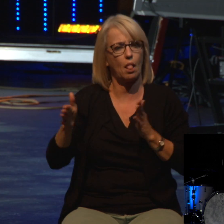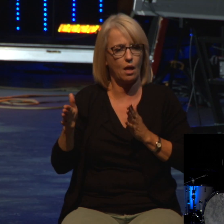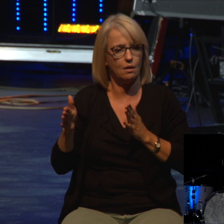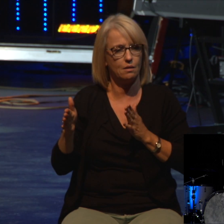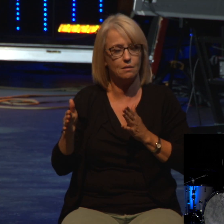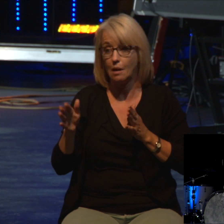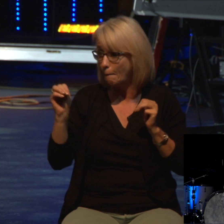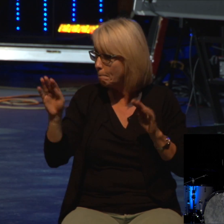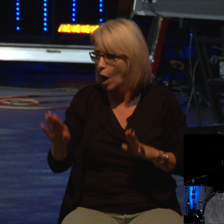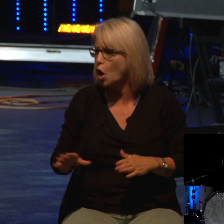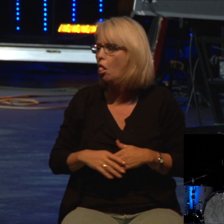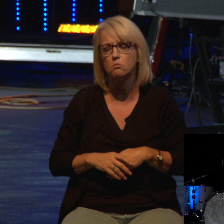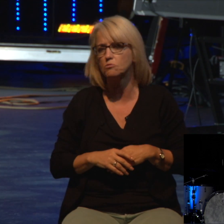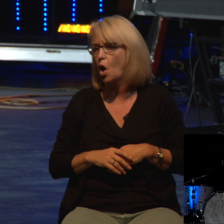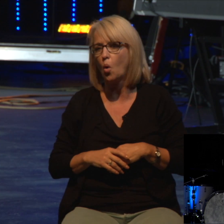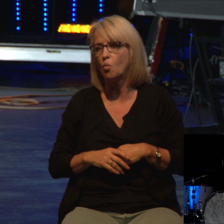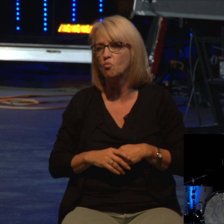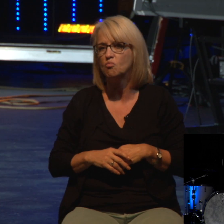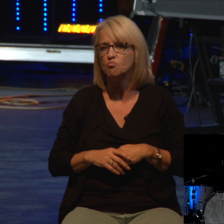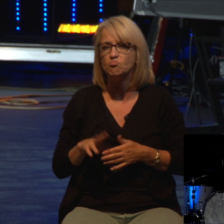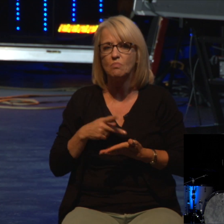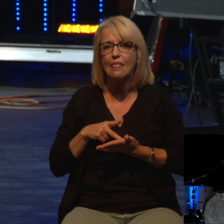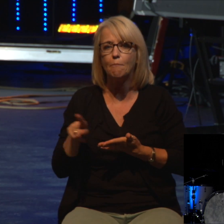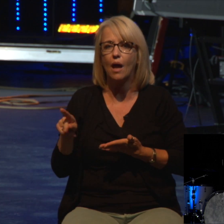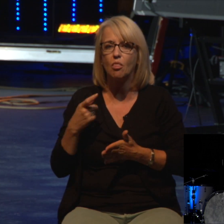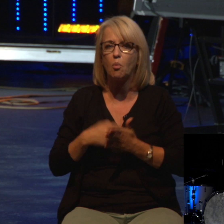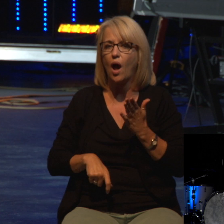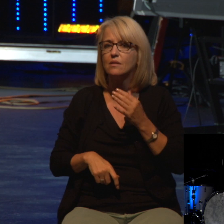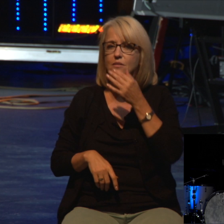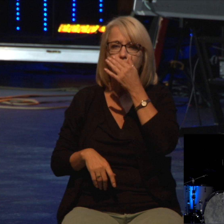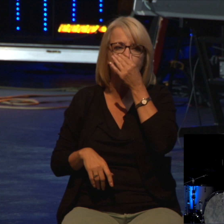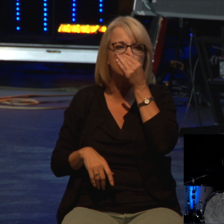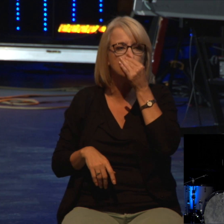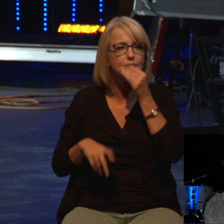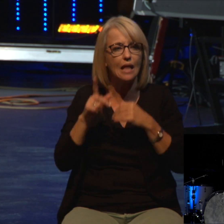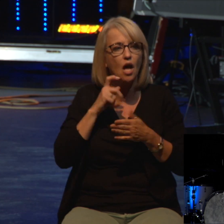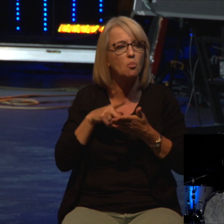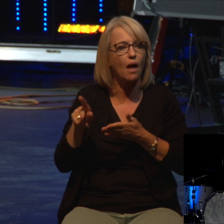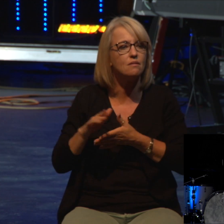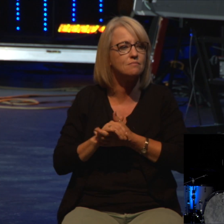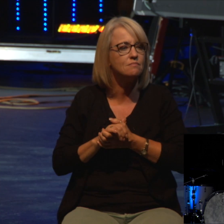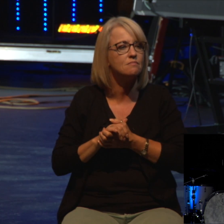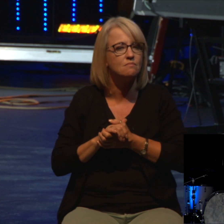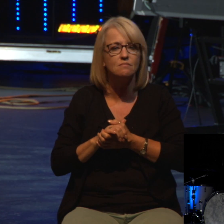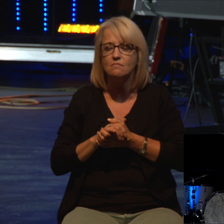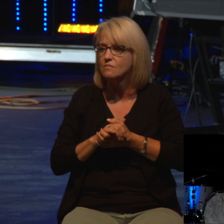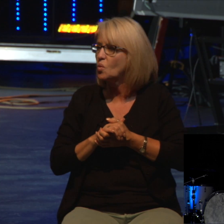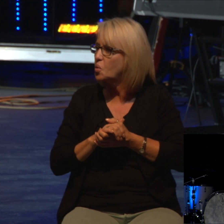here. They had to pay the price. I look at this and the secret of